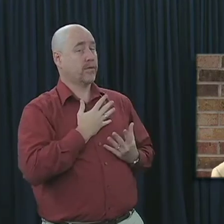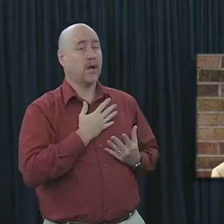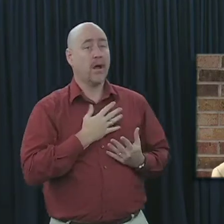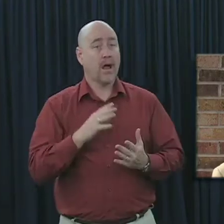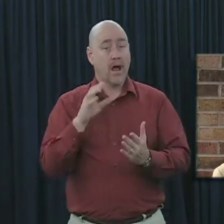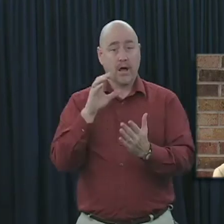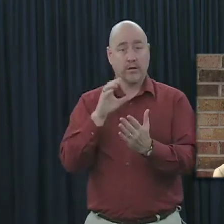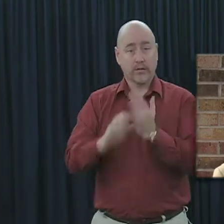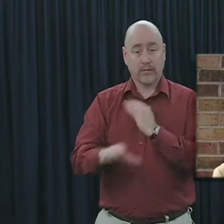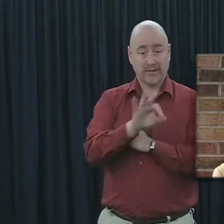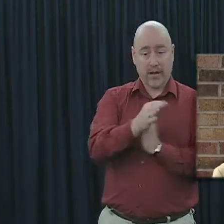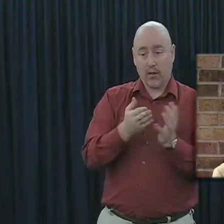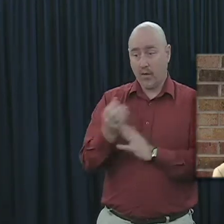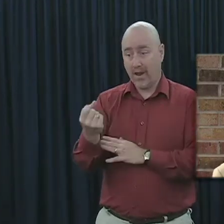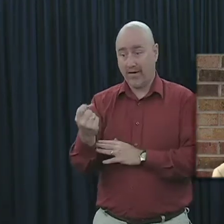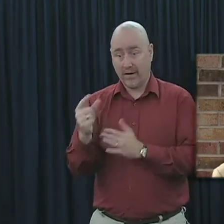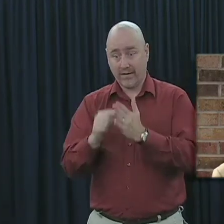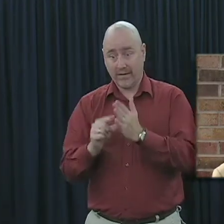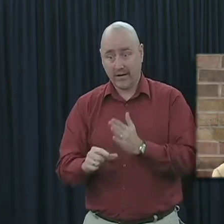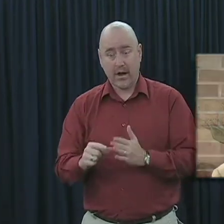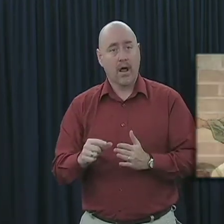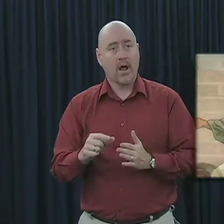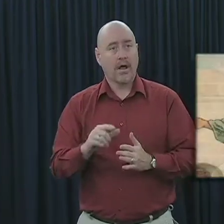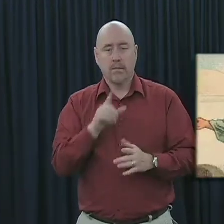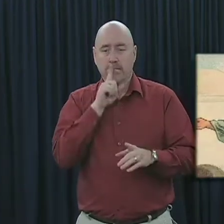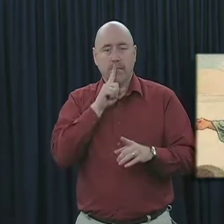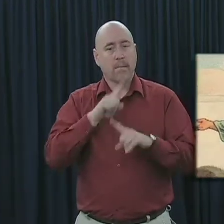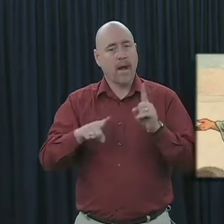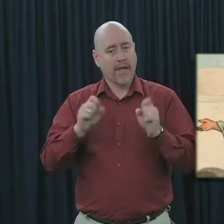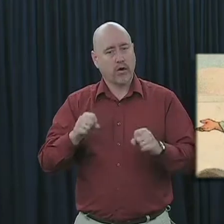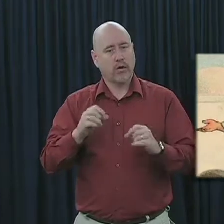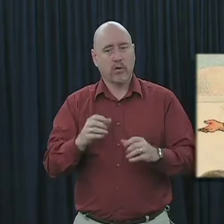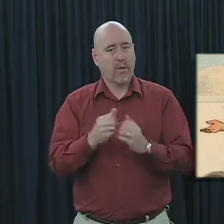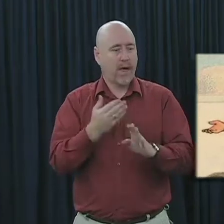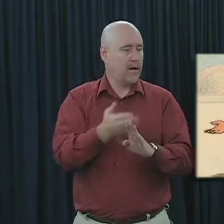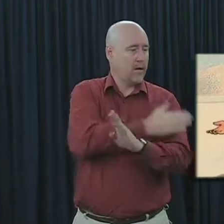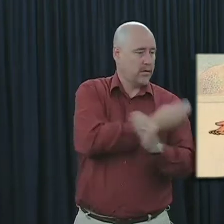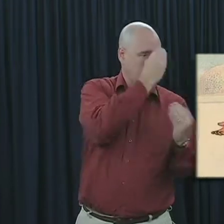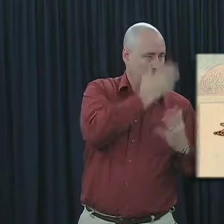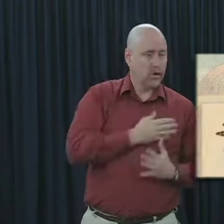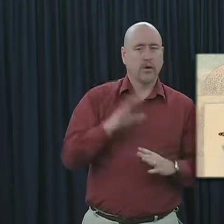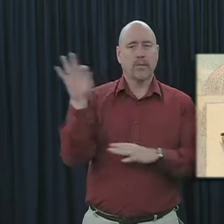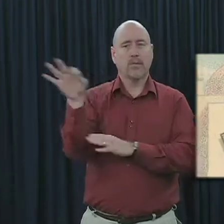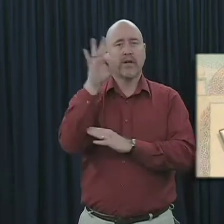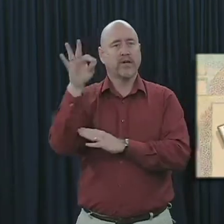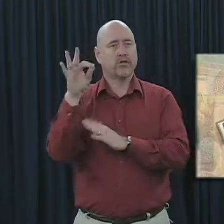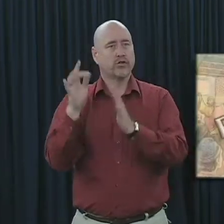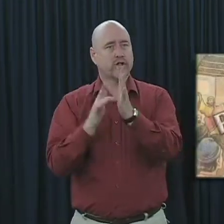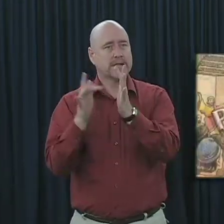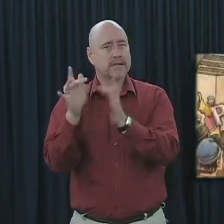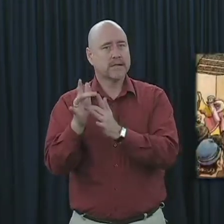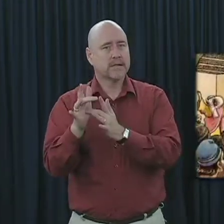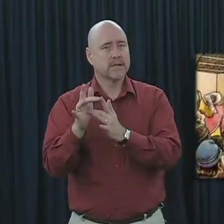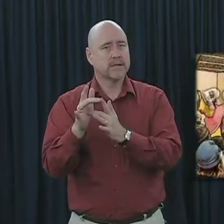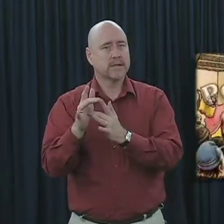apostles were nevertheless able to preach the gospel of Jesus Christ in various human languages to these